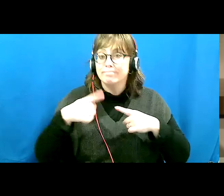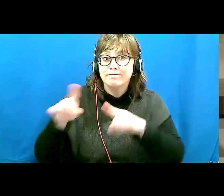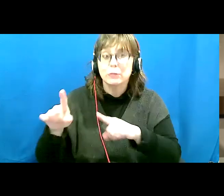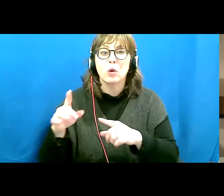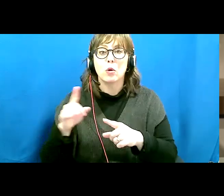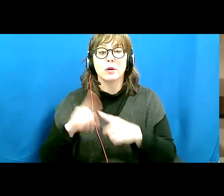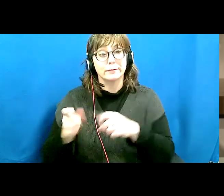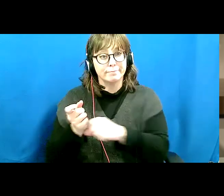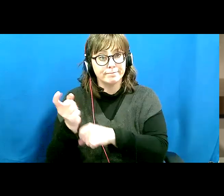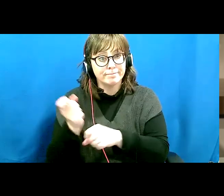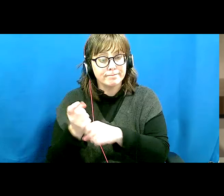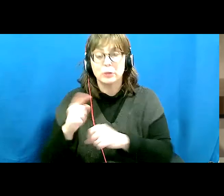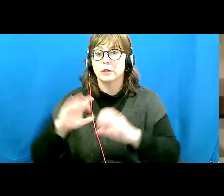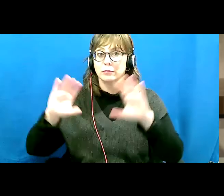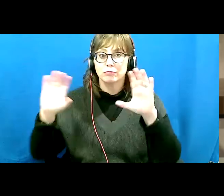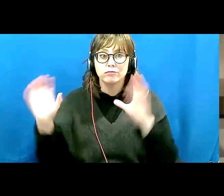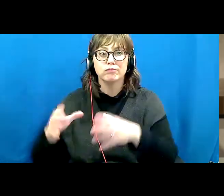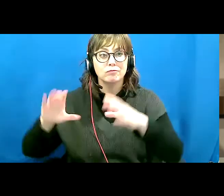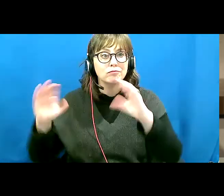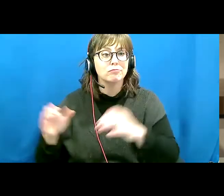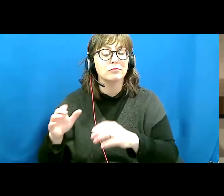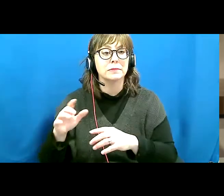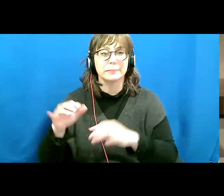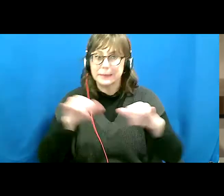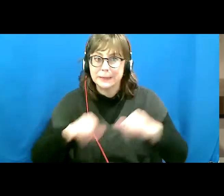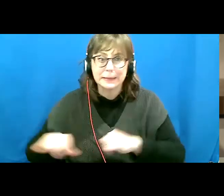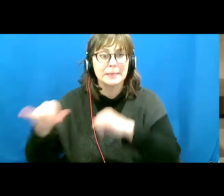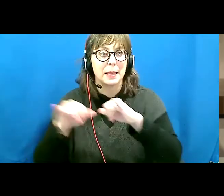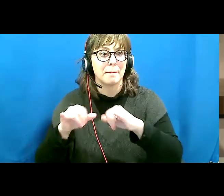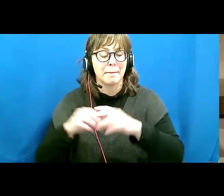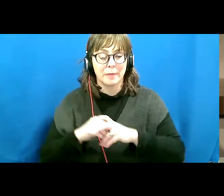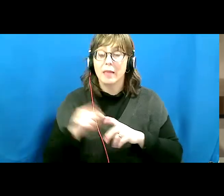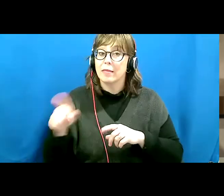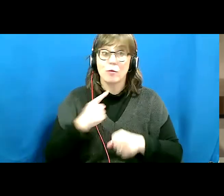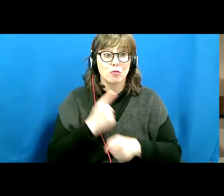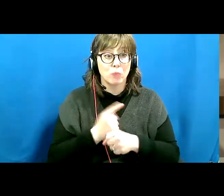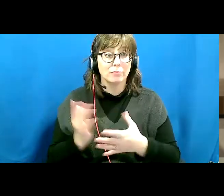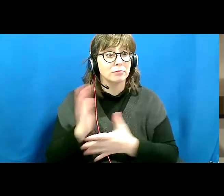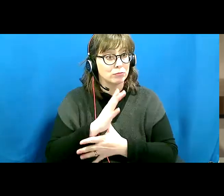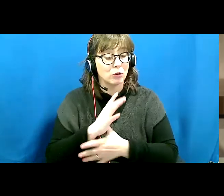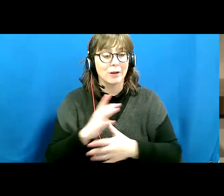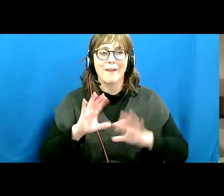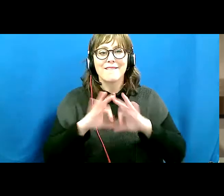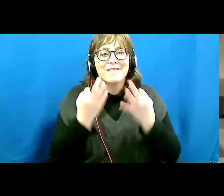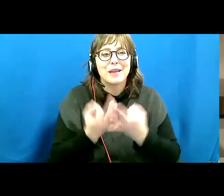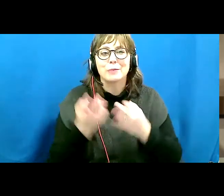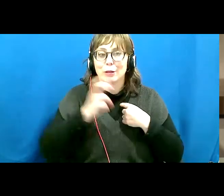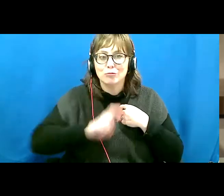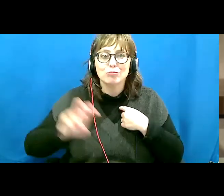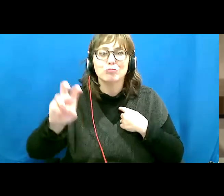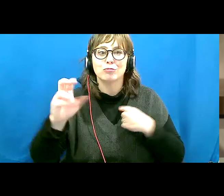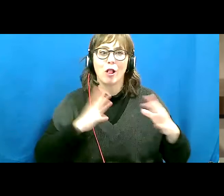this yearly event to be immeasurable, and they were right. They prioritized this conference as part of our family trip